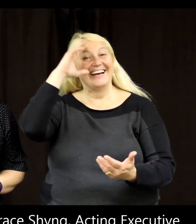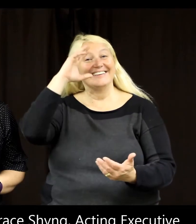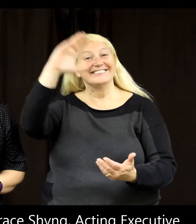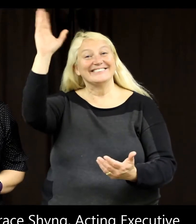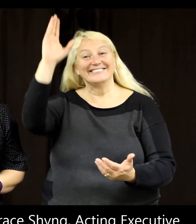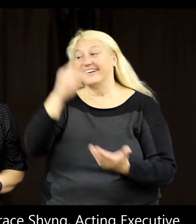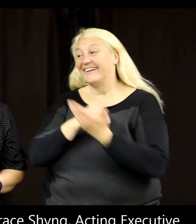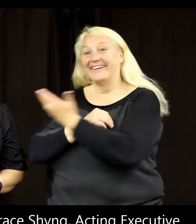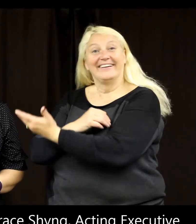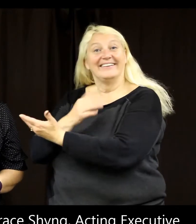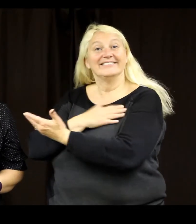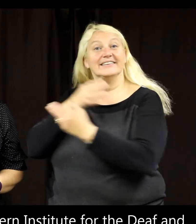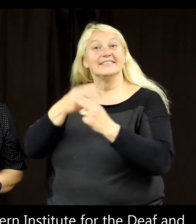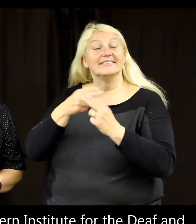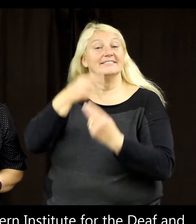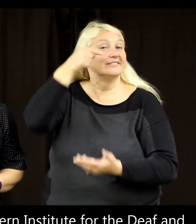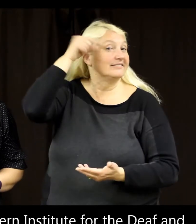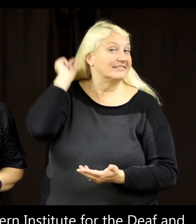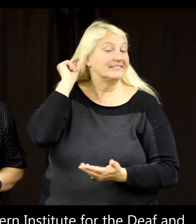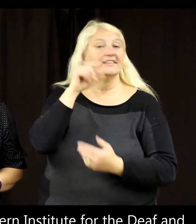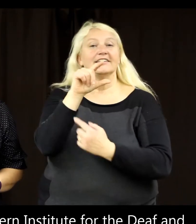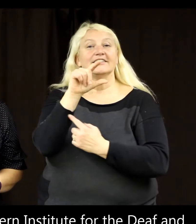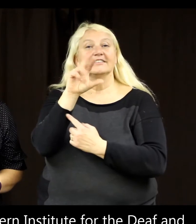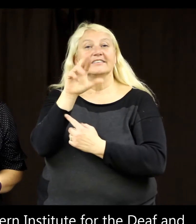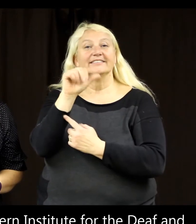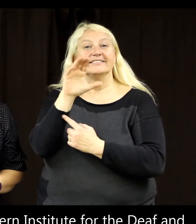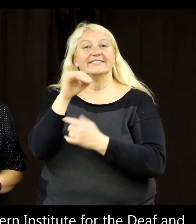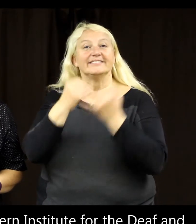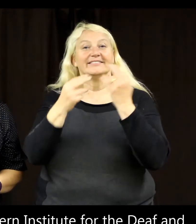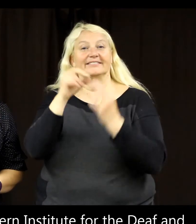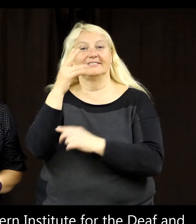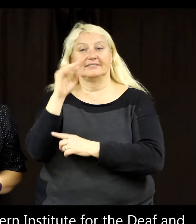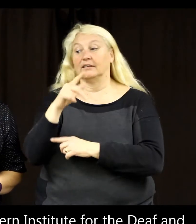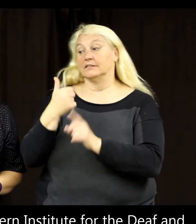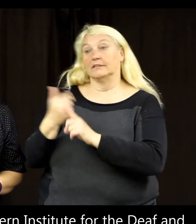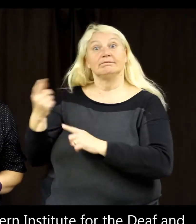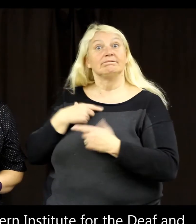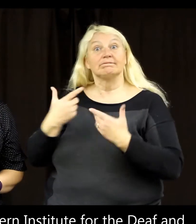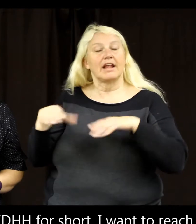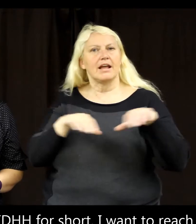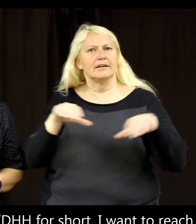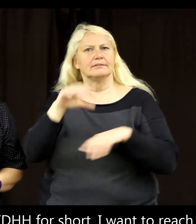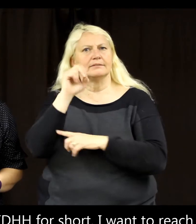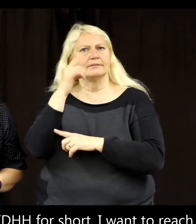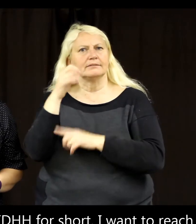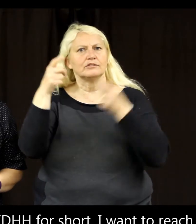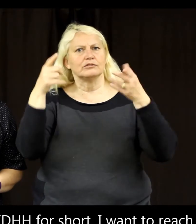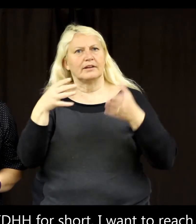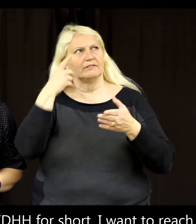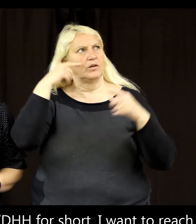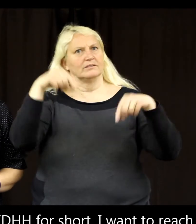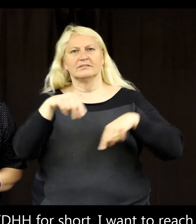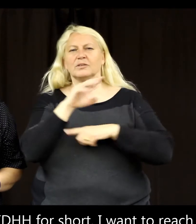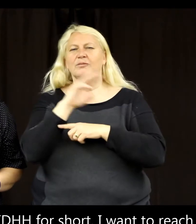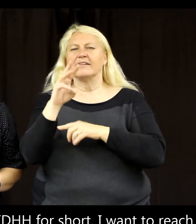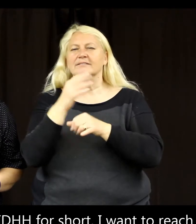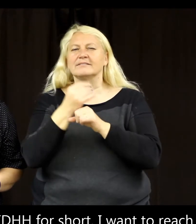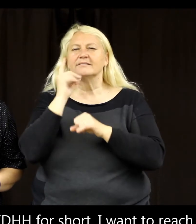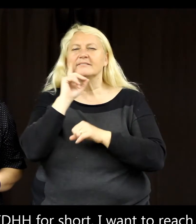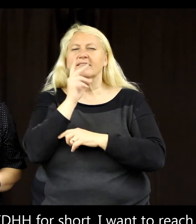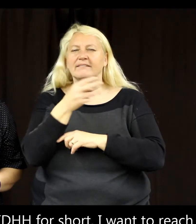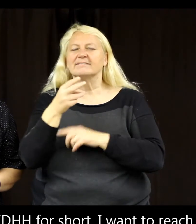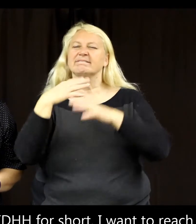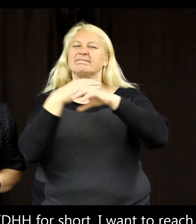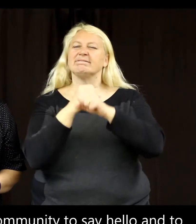Hello, my name is Grace Shing, Acting Executive Director for the Western Institute for the Deaf and Hard of Hearing, or WID for short.